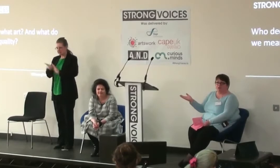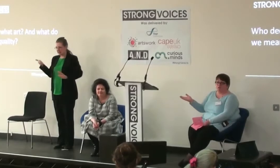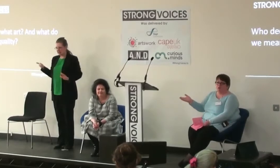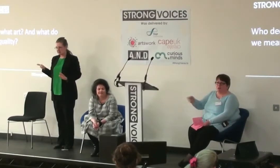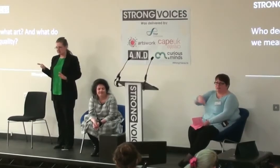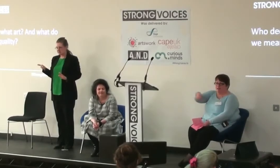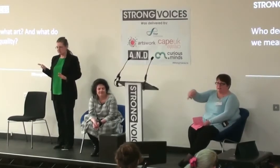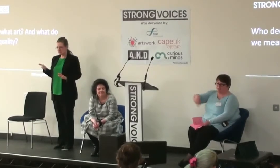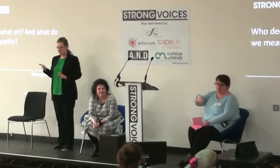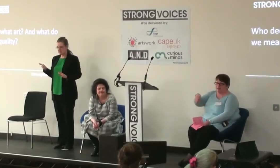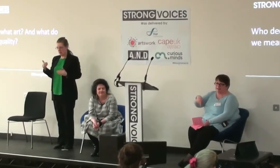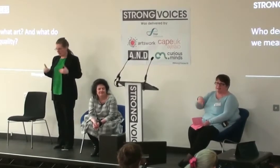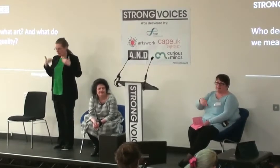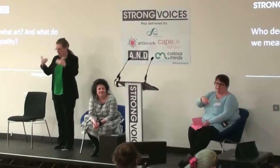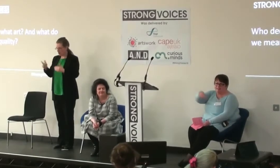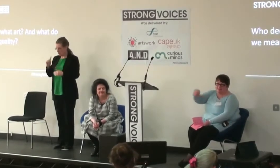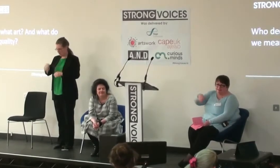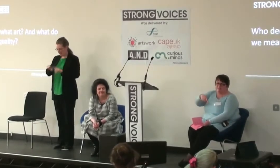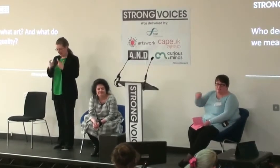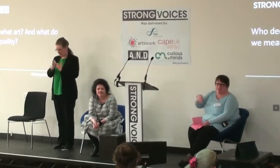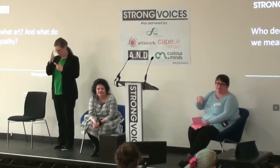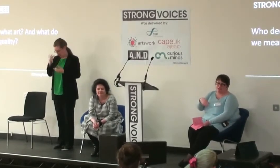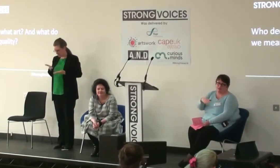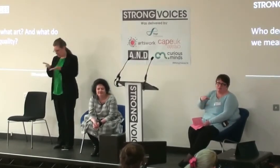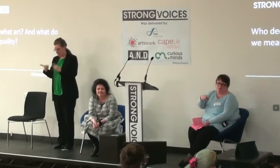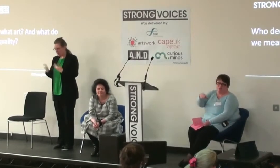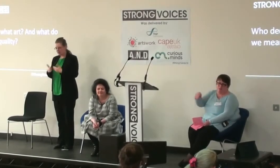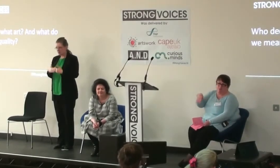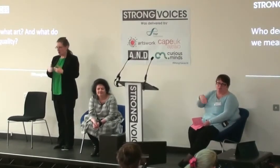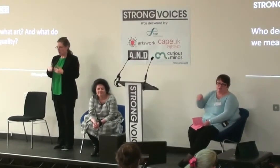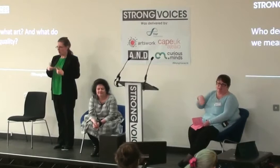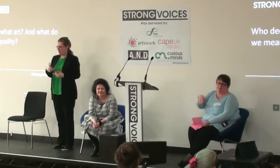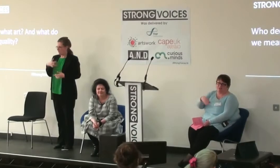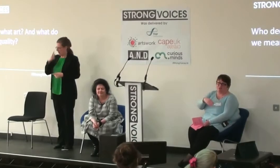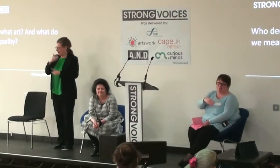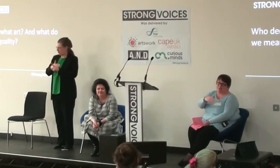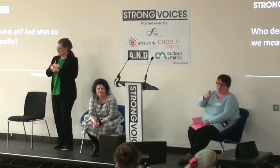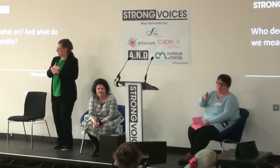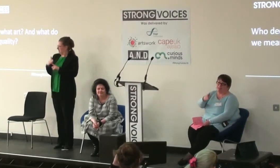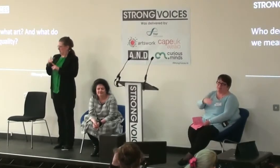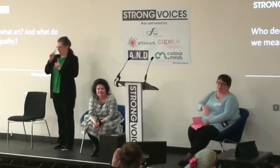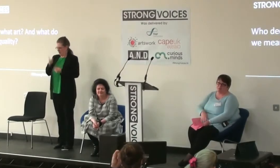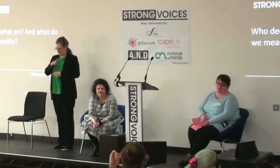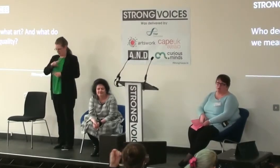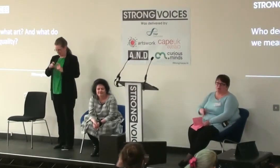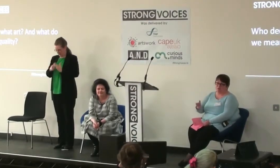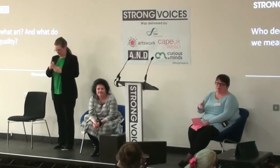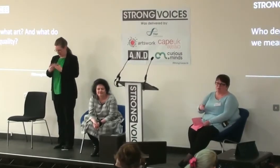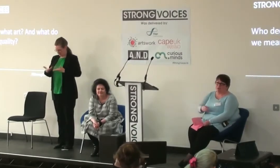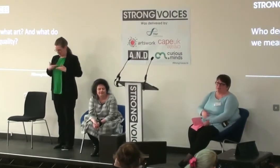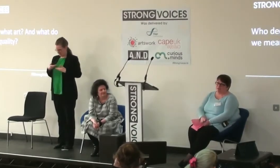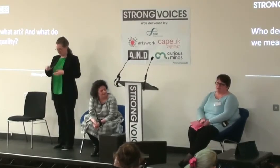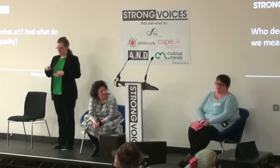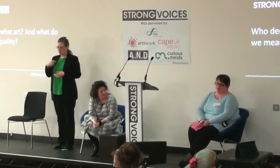beyond what that class provides and I think that's an issue that the poorest kids get the rawest deal particularly when it comes to art